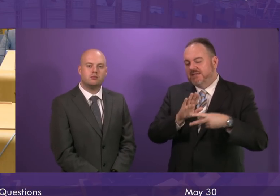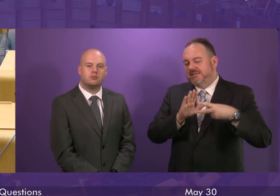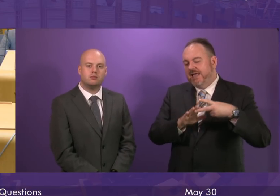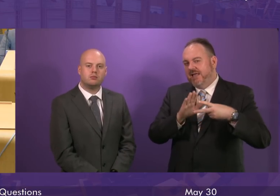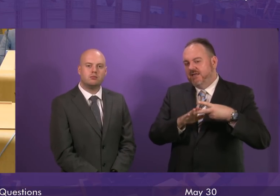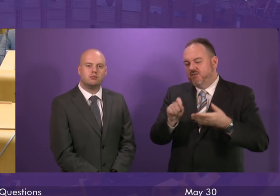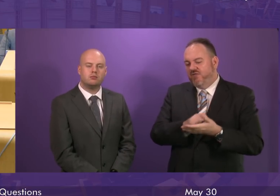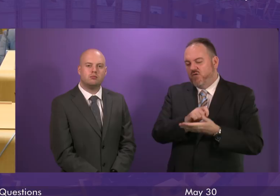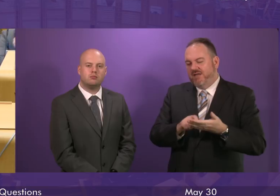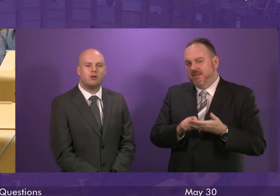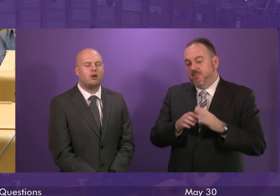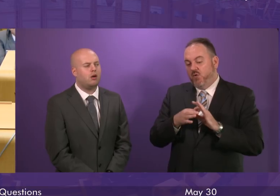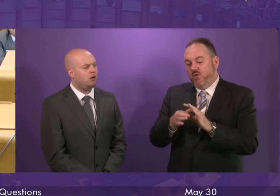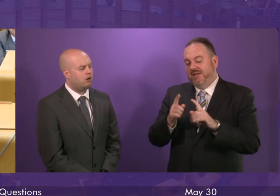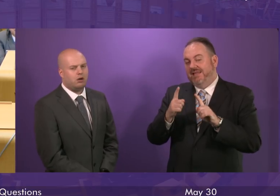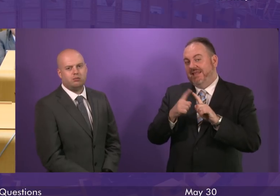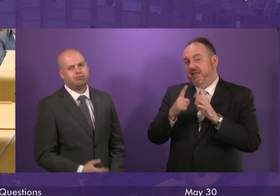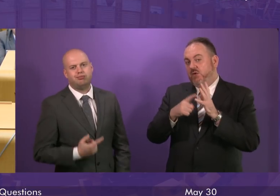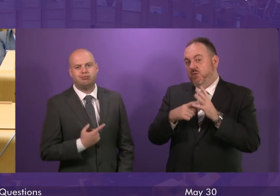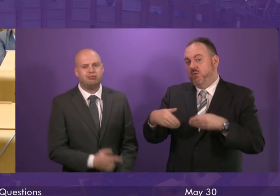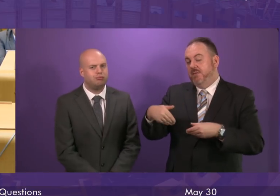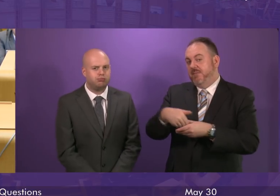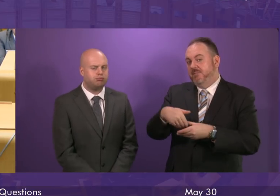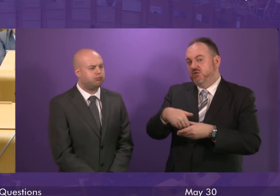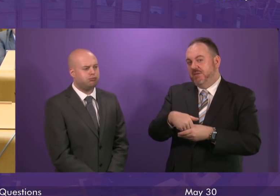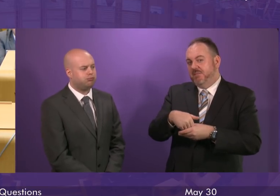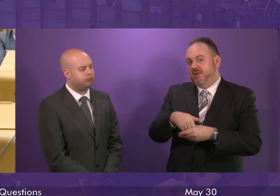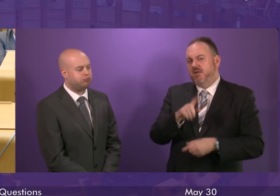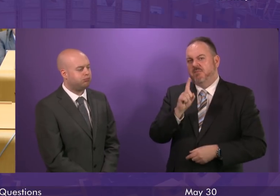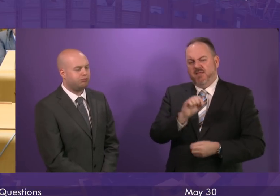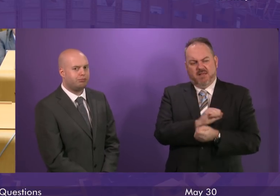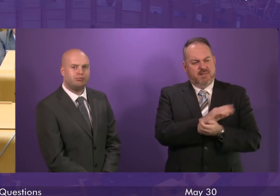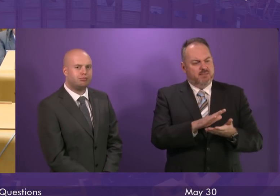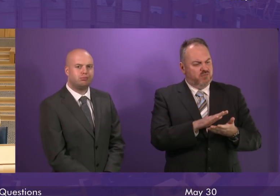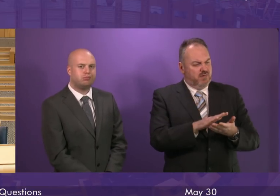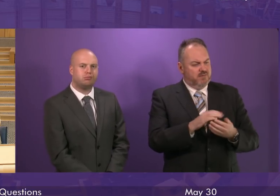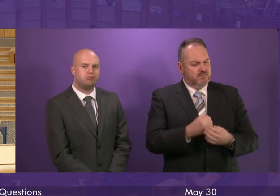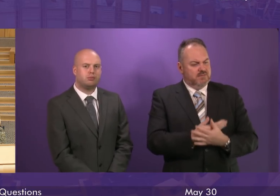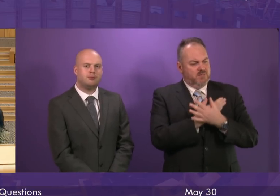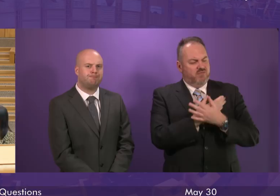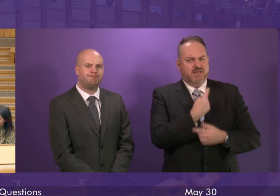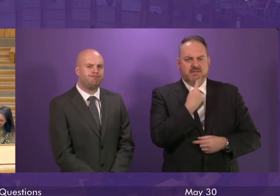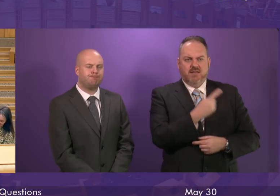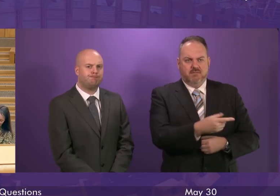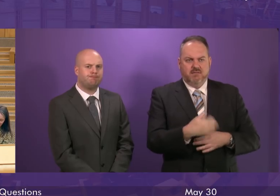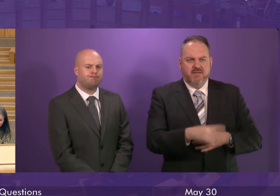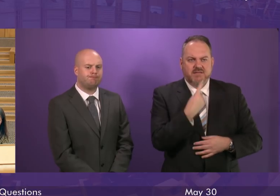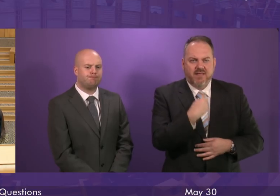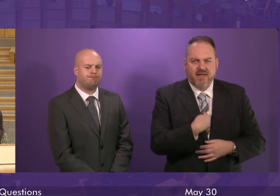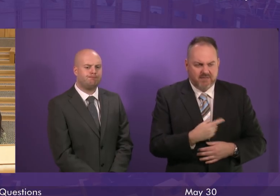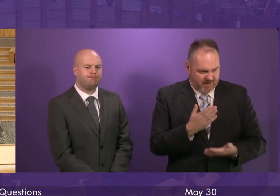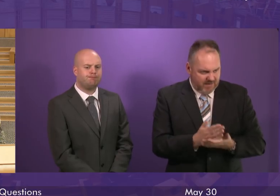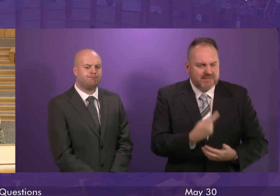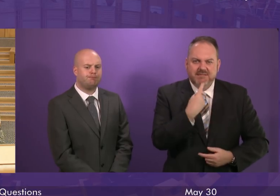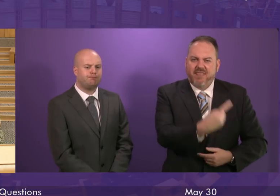referendum on EU membership. Given that the leader of the Liberal Democrats made an assertion that that was, I did not say that